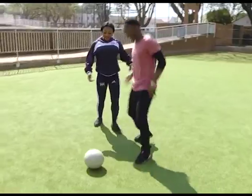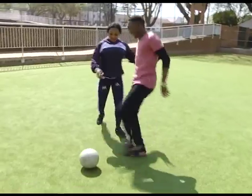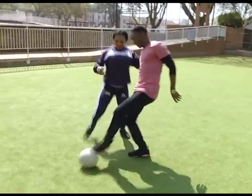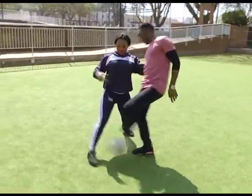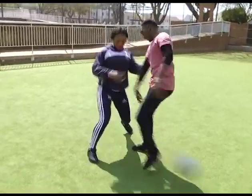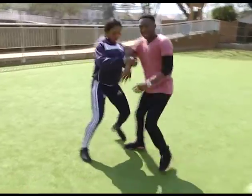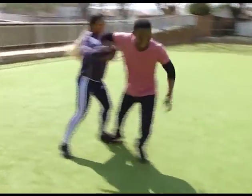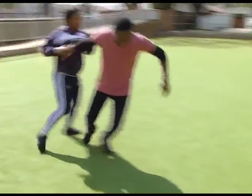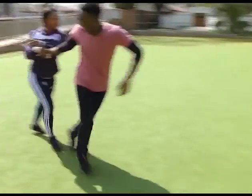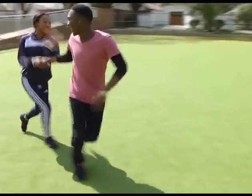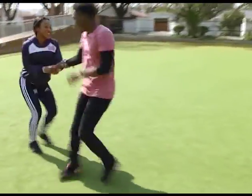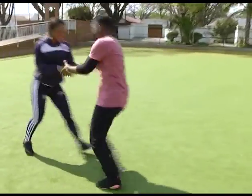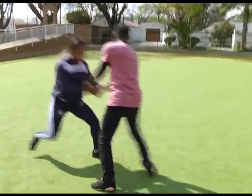Ah! Oh man!